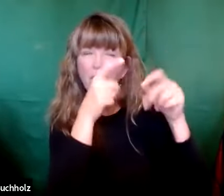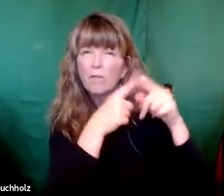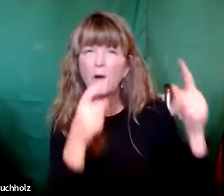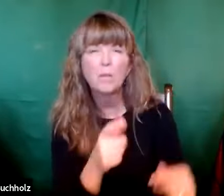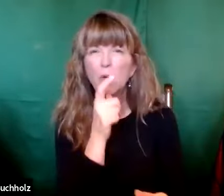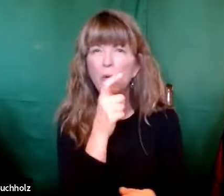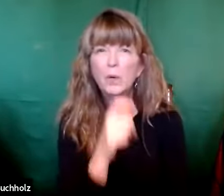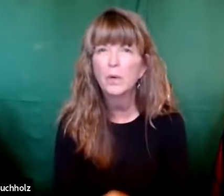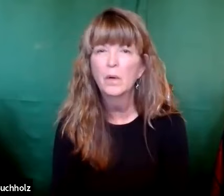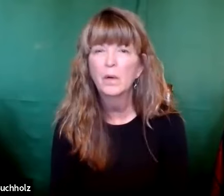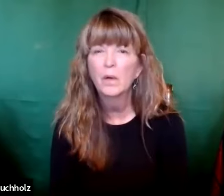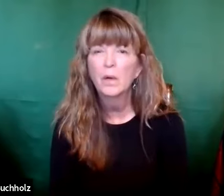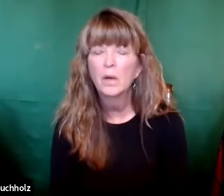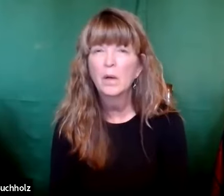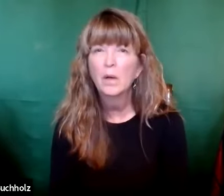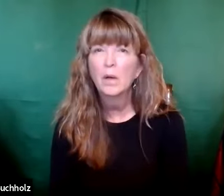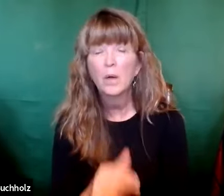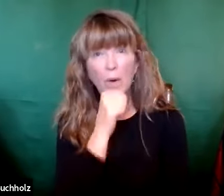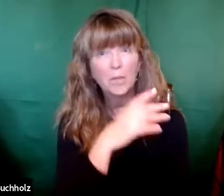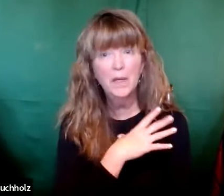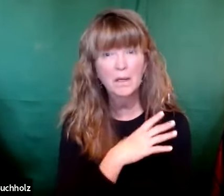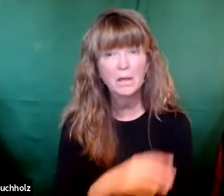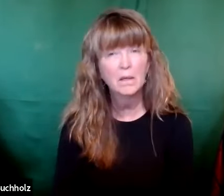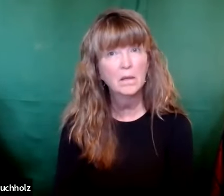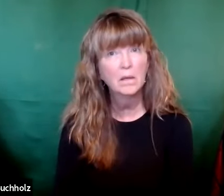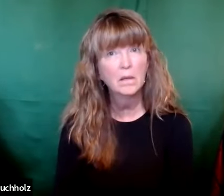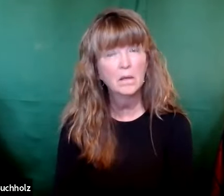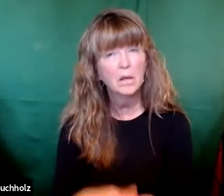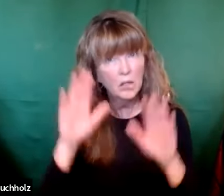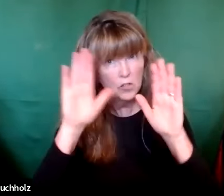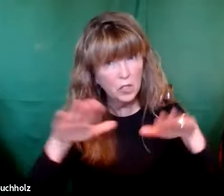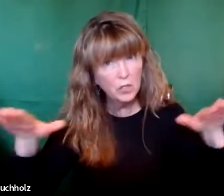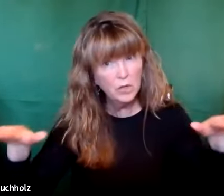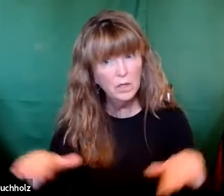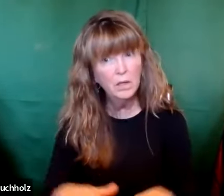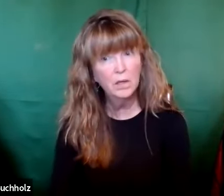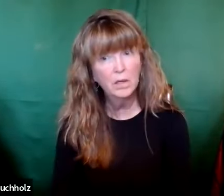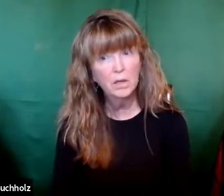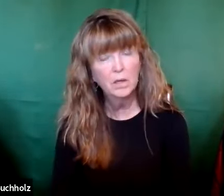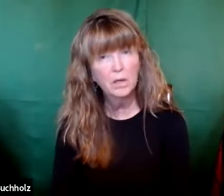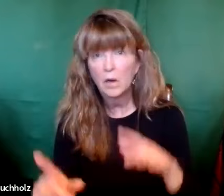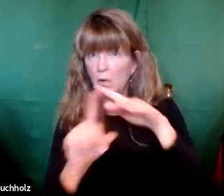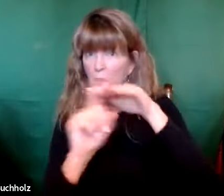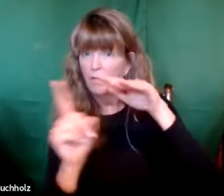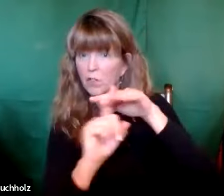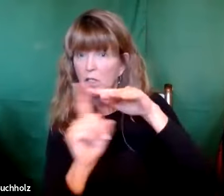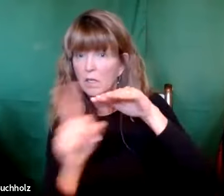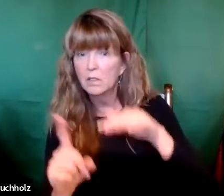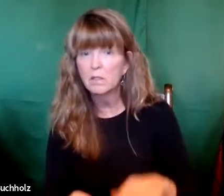So we need to learn to be silent. We need to learn to attend to people that we tend to